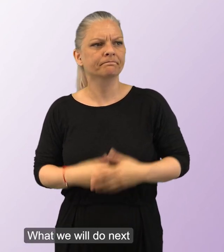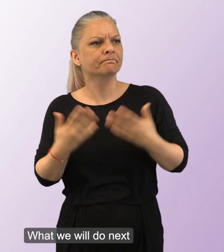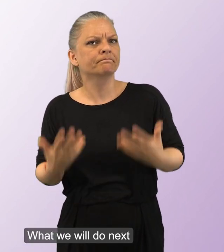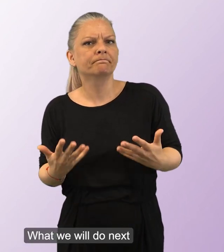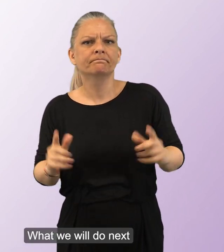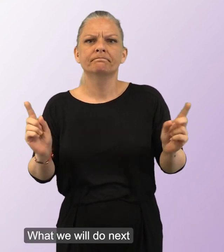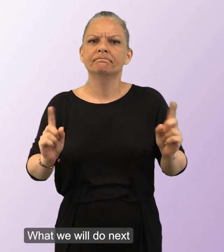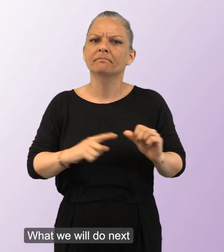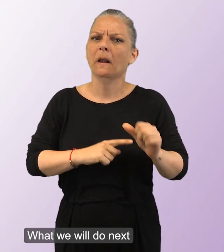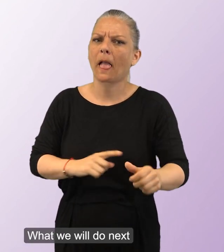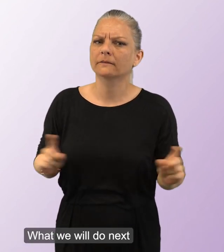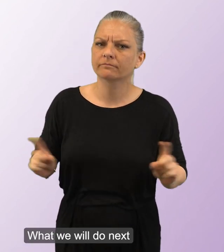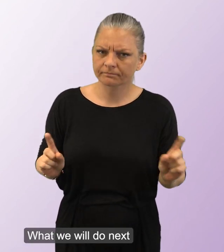What we will do next?